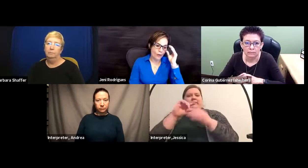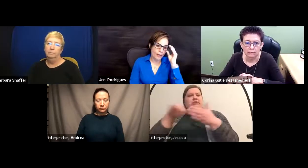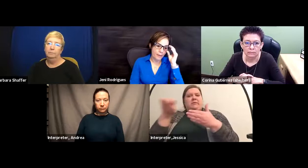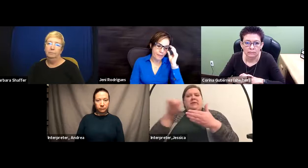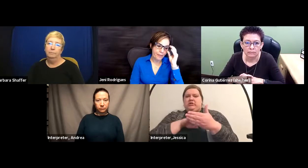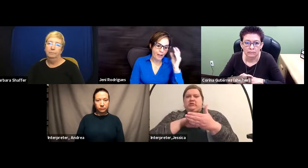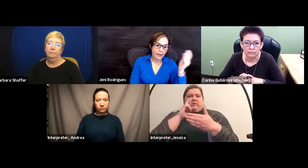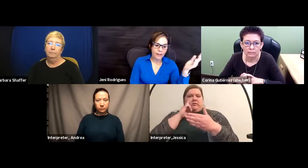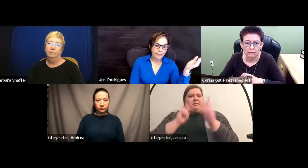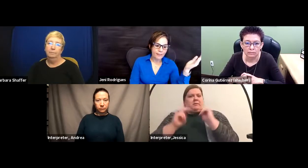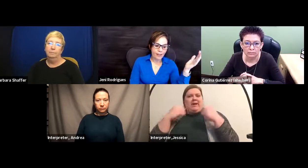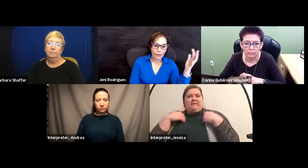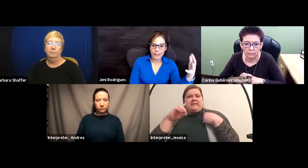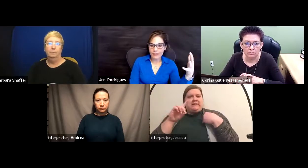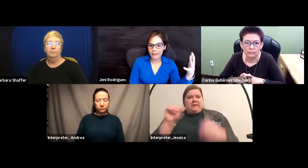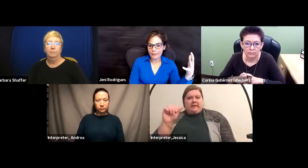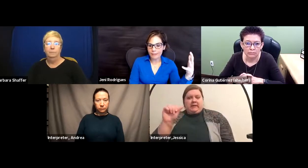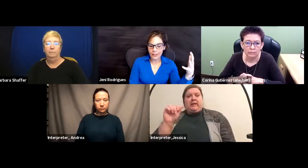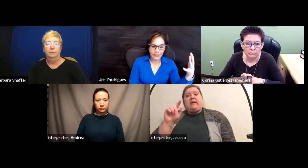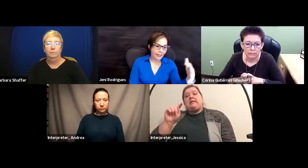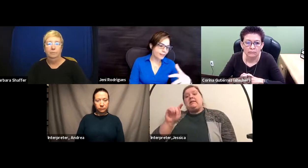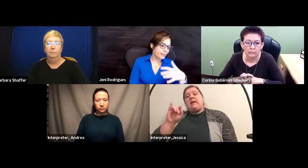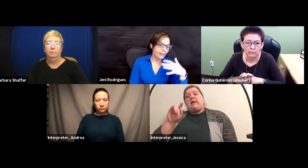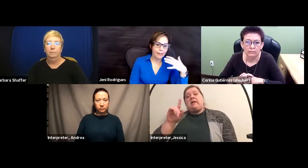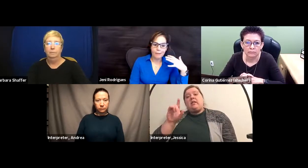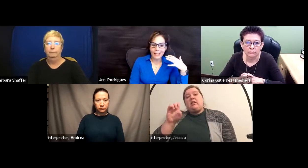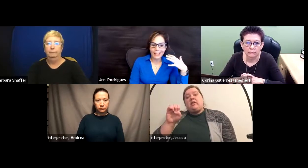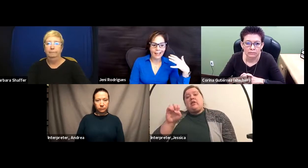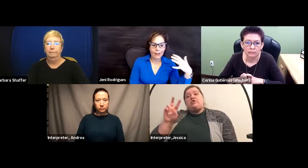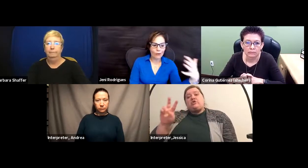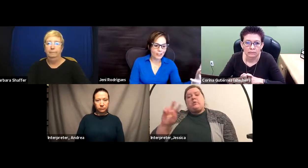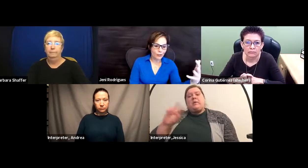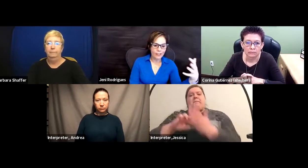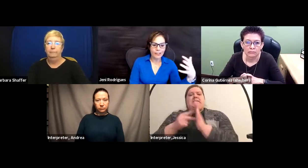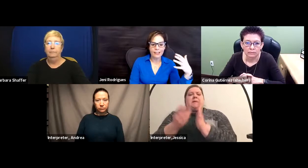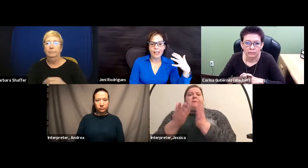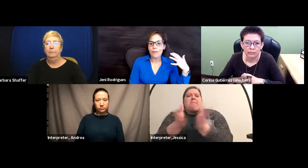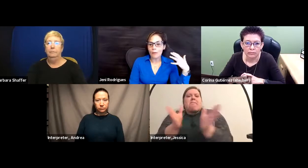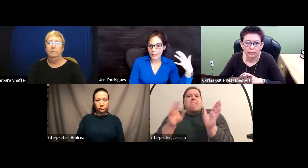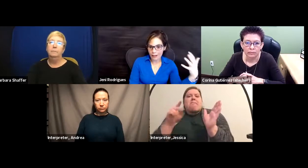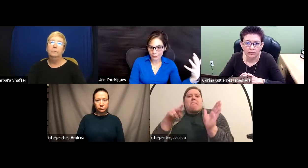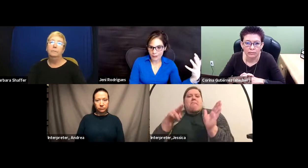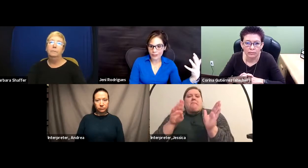governments, buildings, any kind of government services, public hospitals,